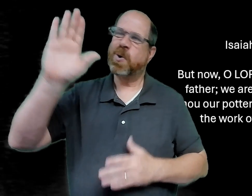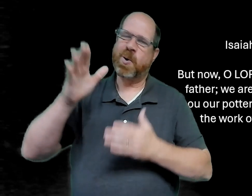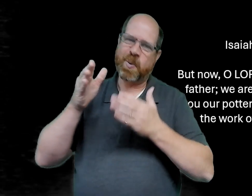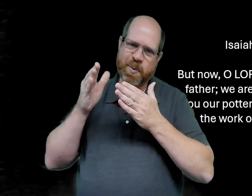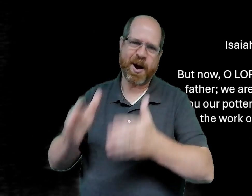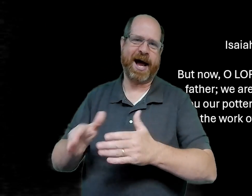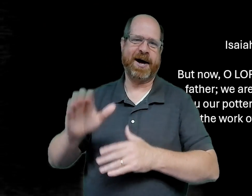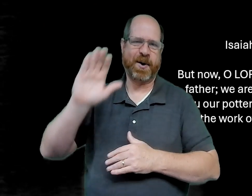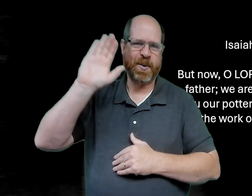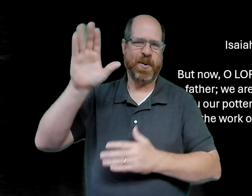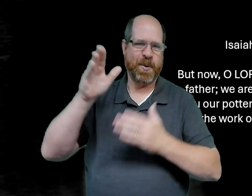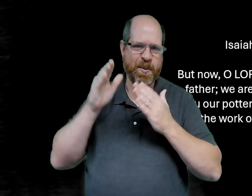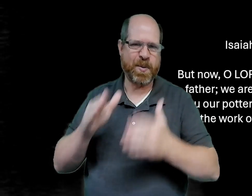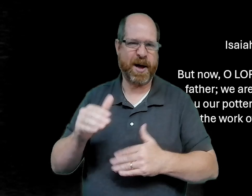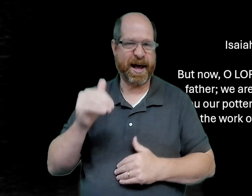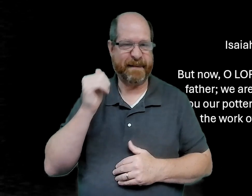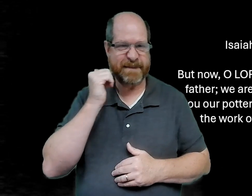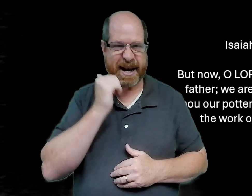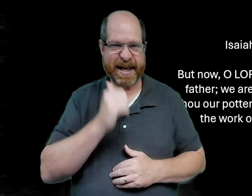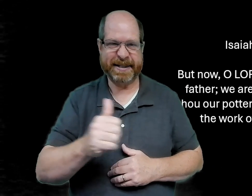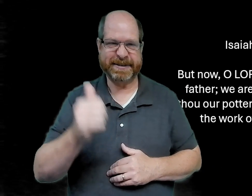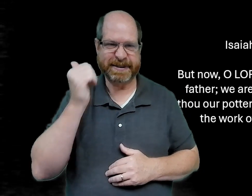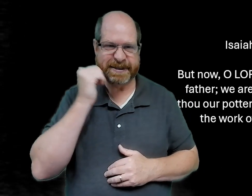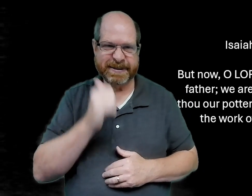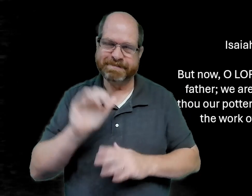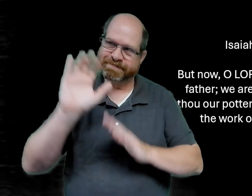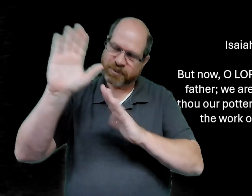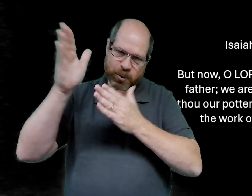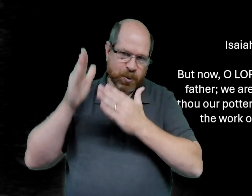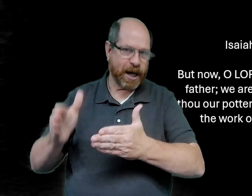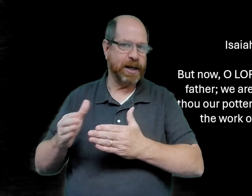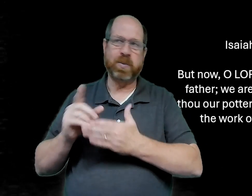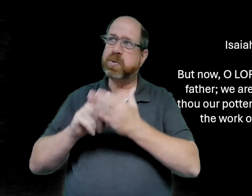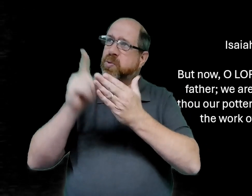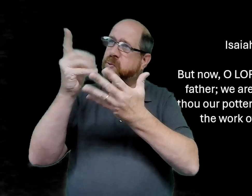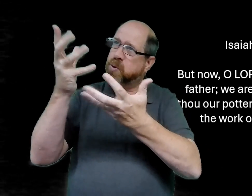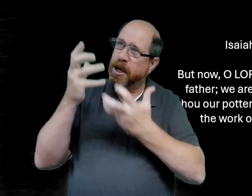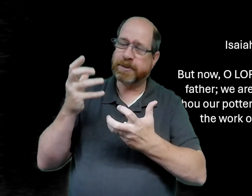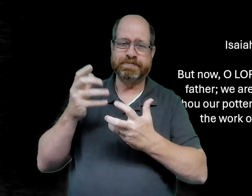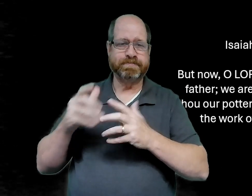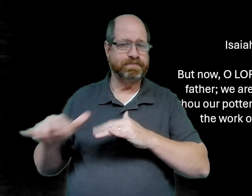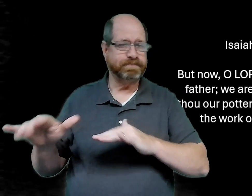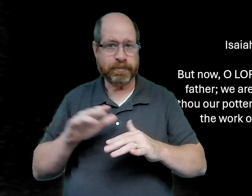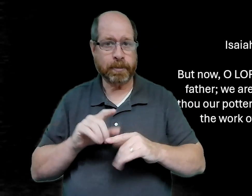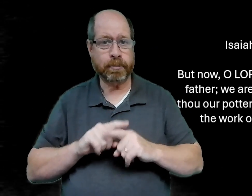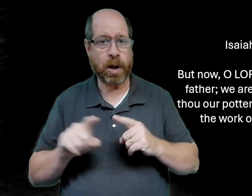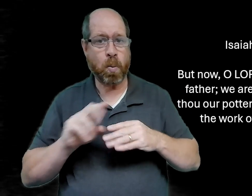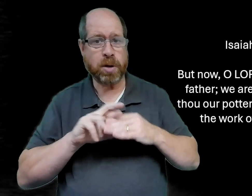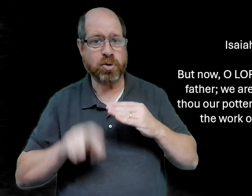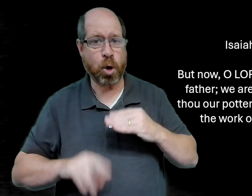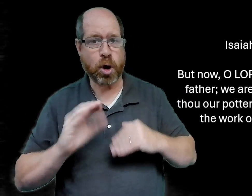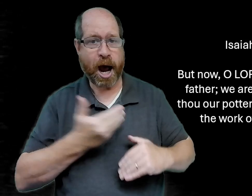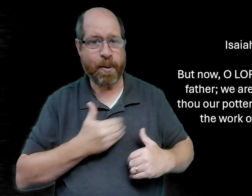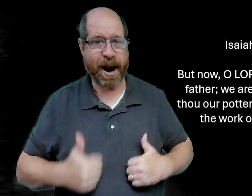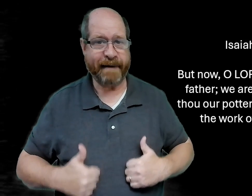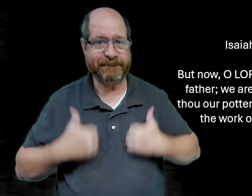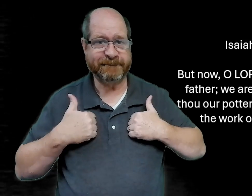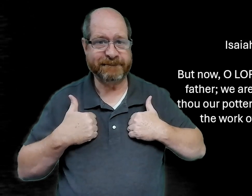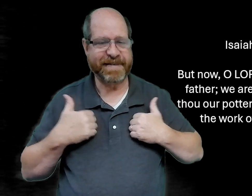but we need to give that up and go god's way every single day whatever he wants us to do and then the result